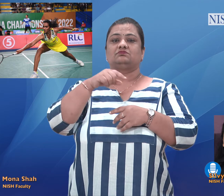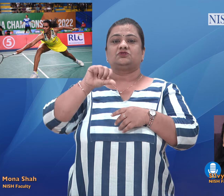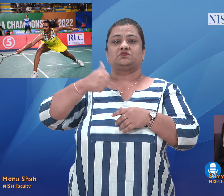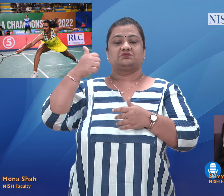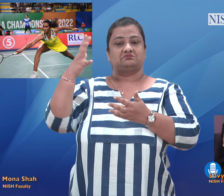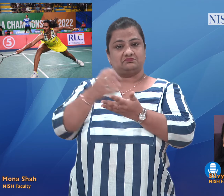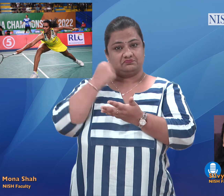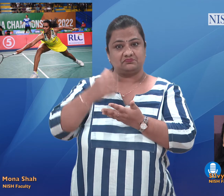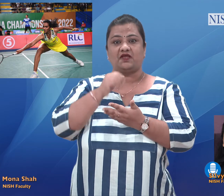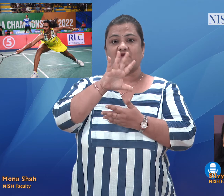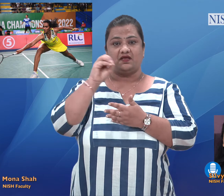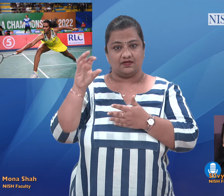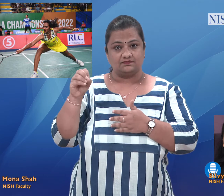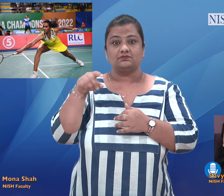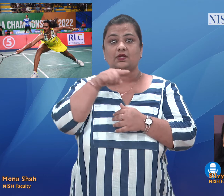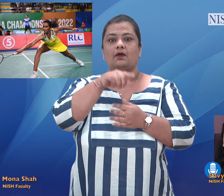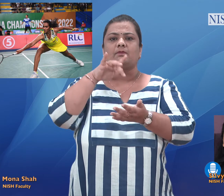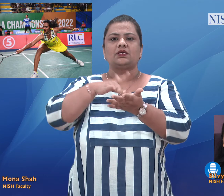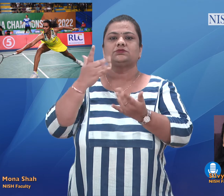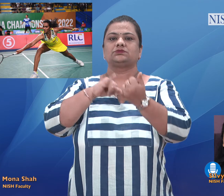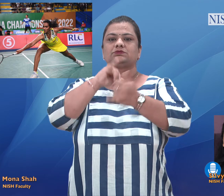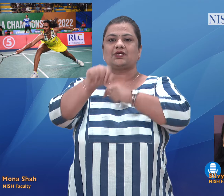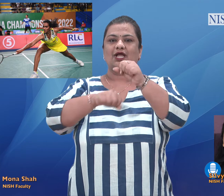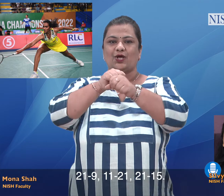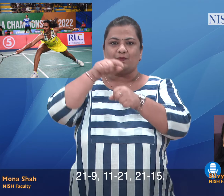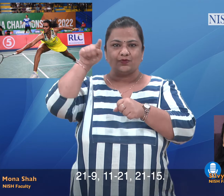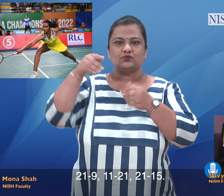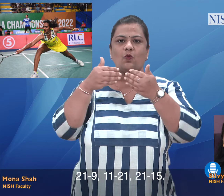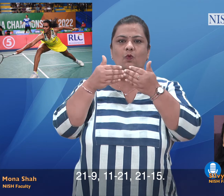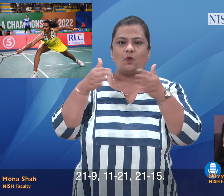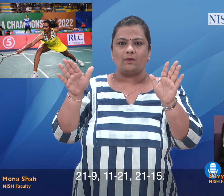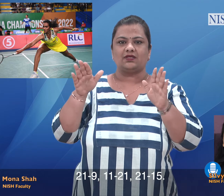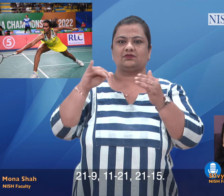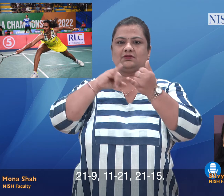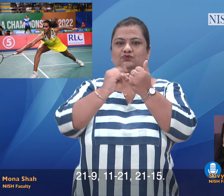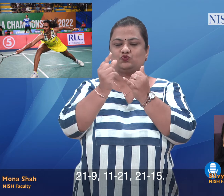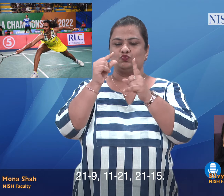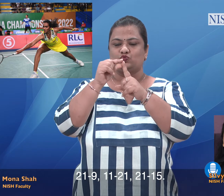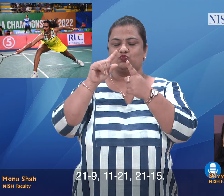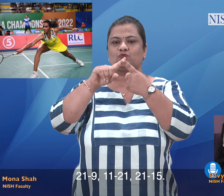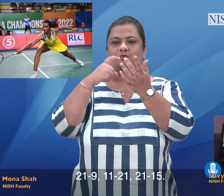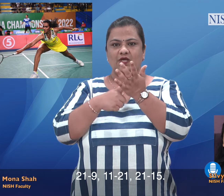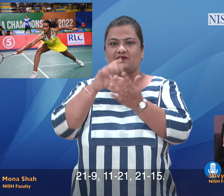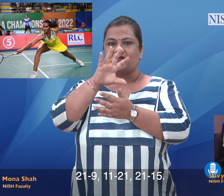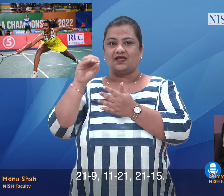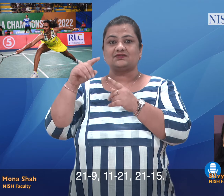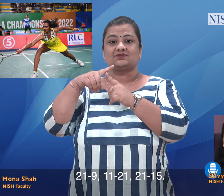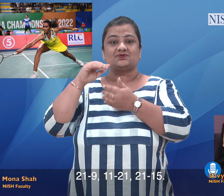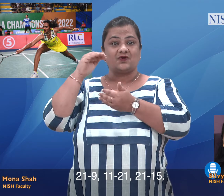The final score read 21-9, 11-21 and 21-15. President Ramnath Kovin